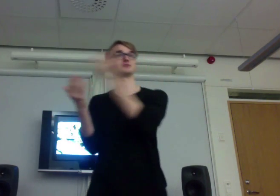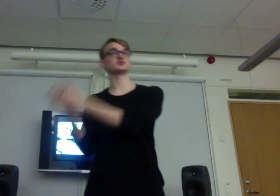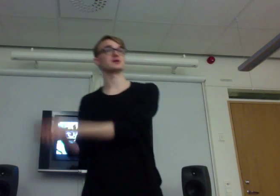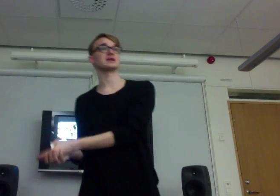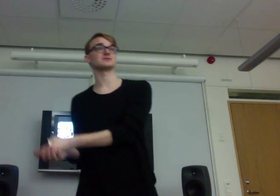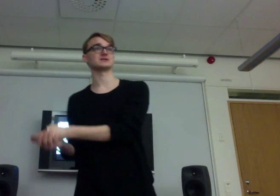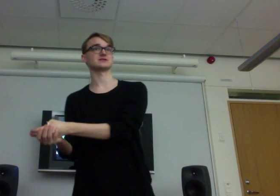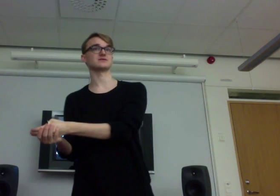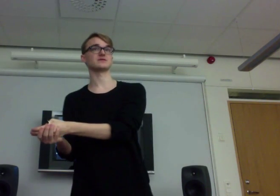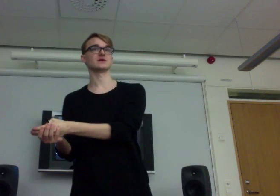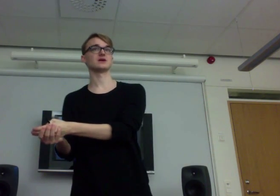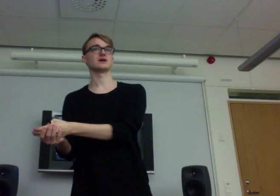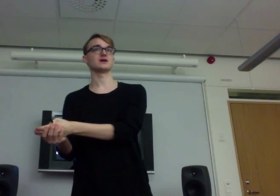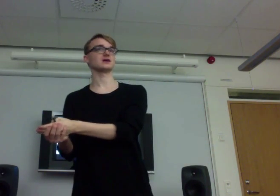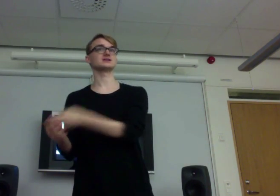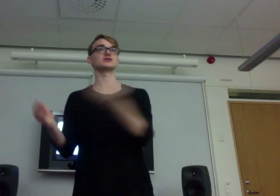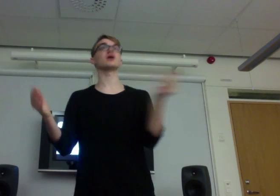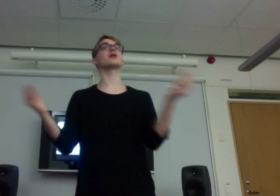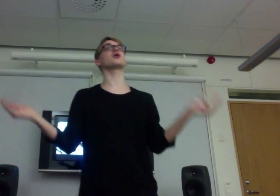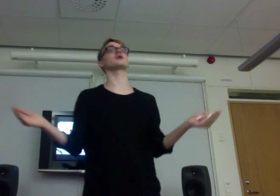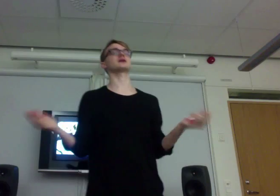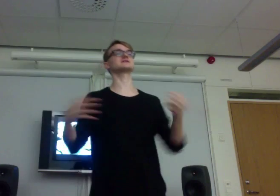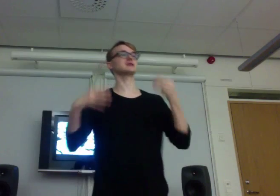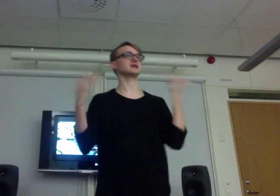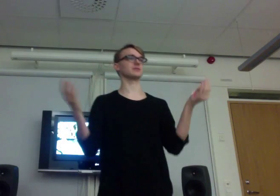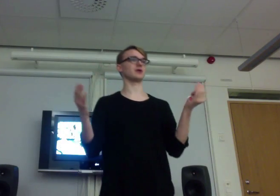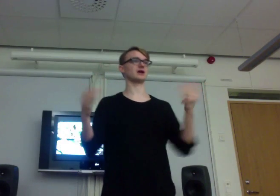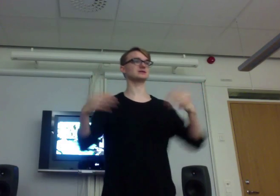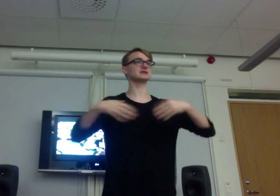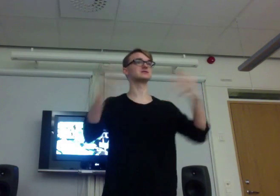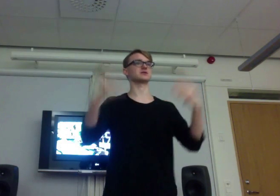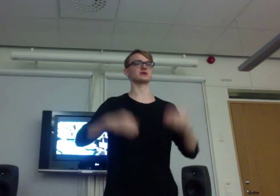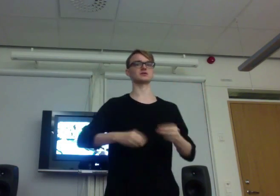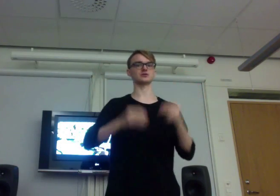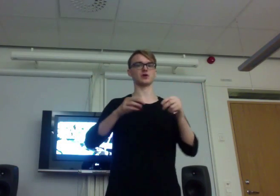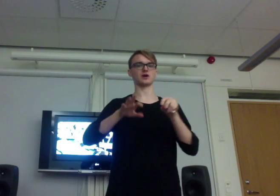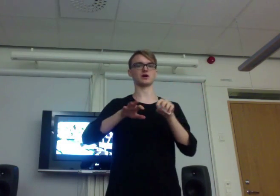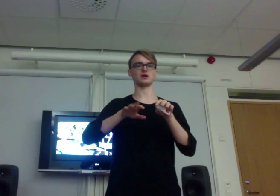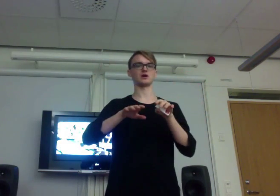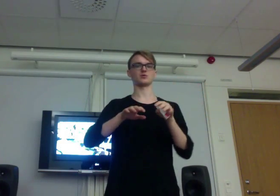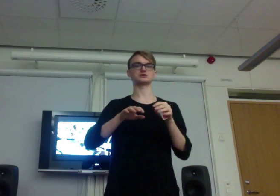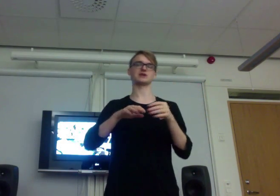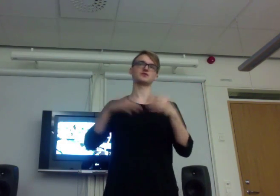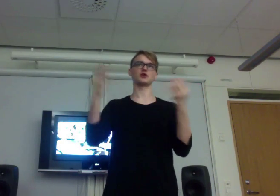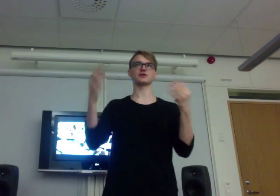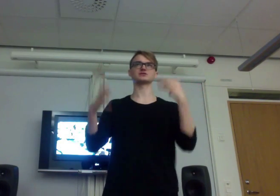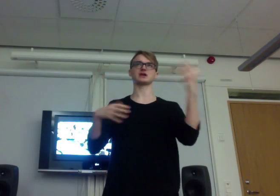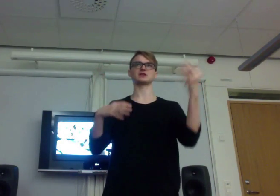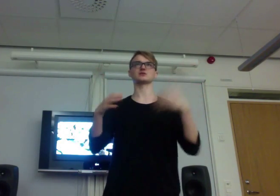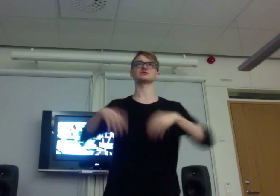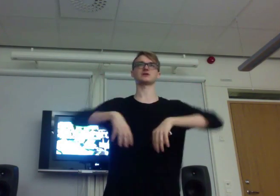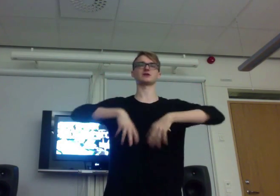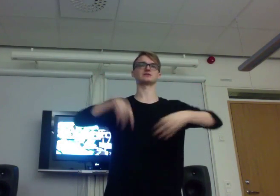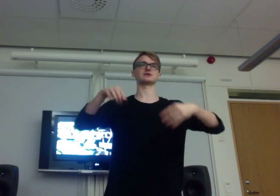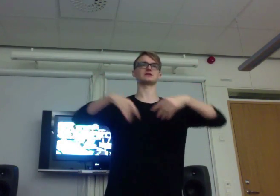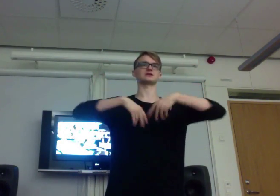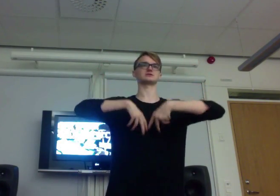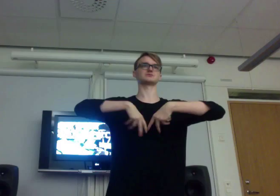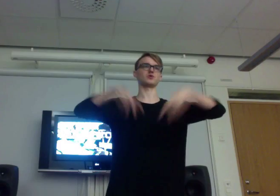really expensive. And it's not at all as scalable as internet, uh, which, if you not have a chat, you just have an internet that is more